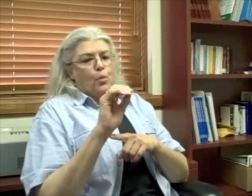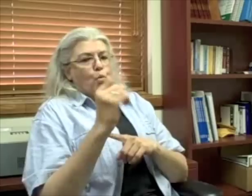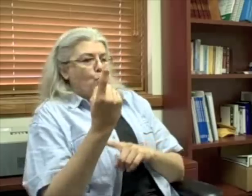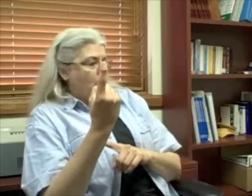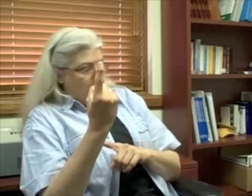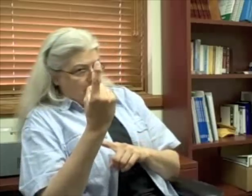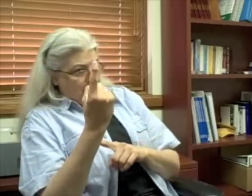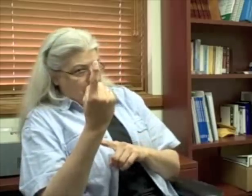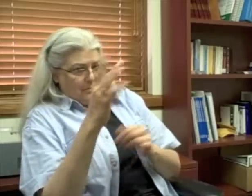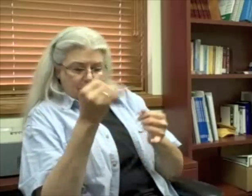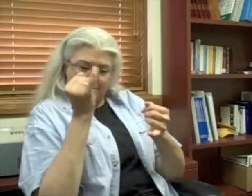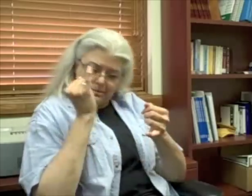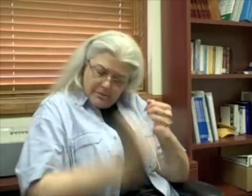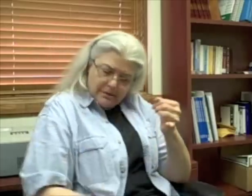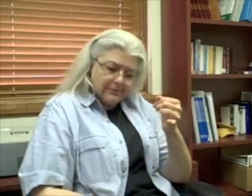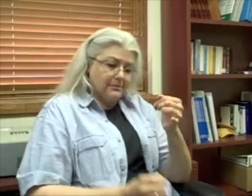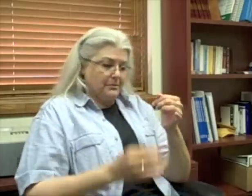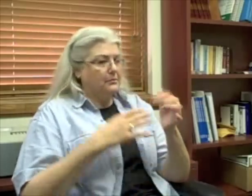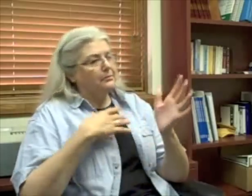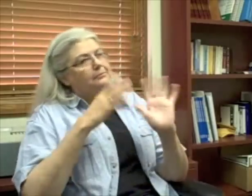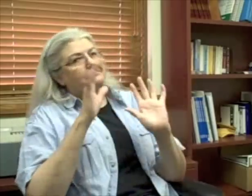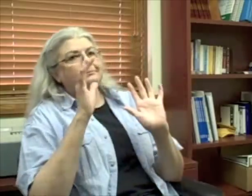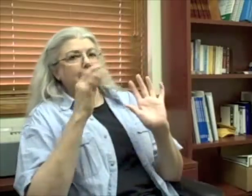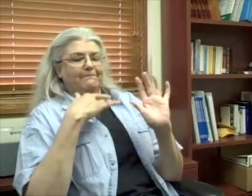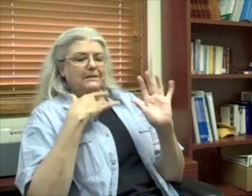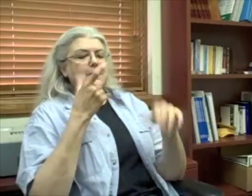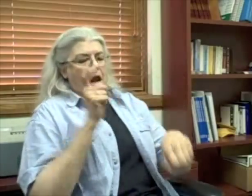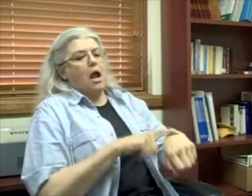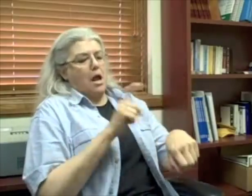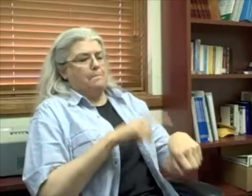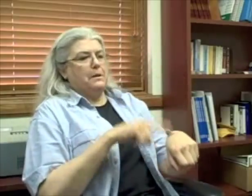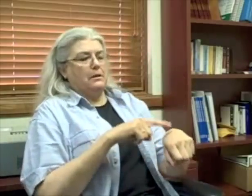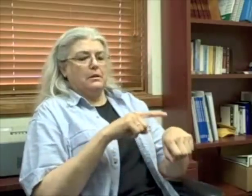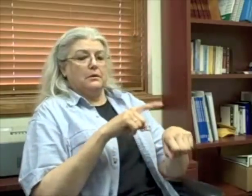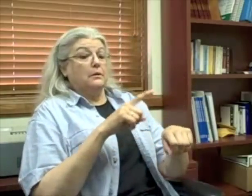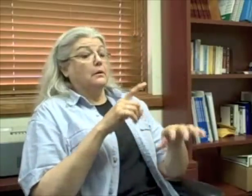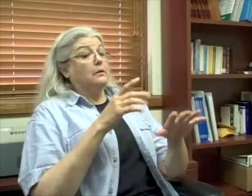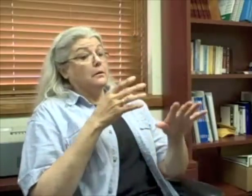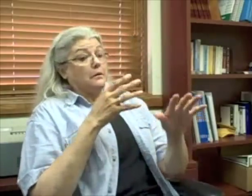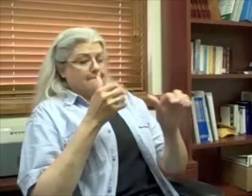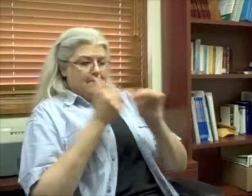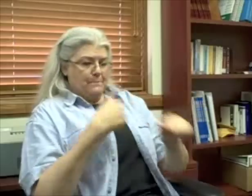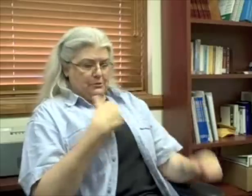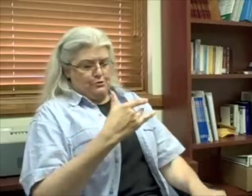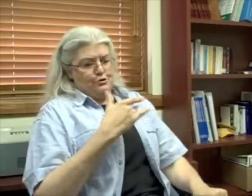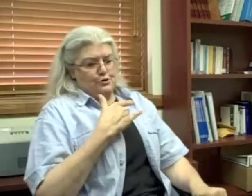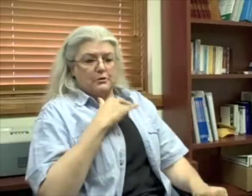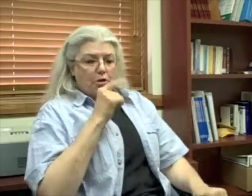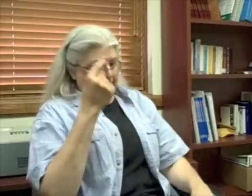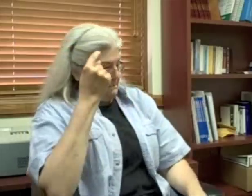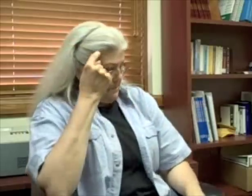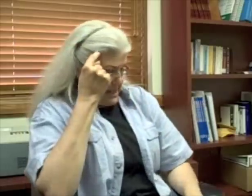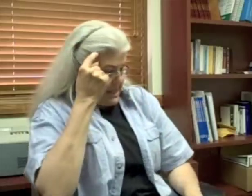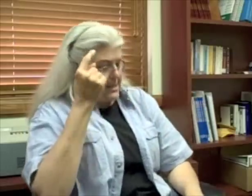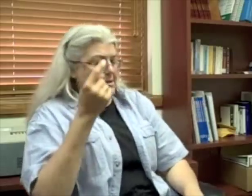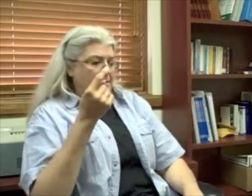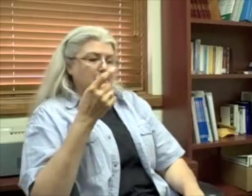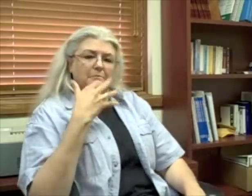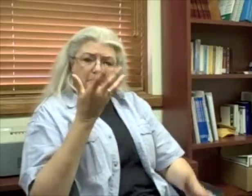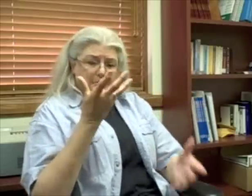June 6, 2001 was my last drink. At that time, I had to tell myself. I had to think